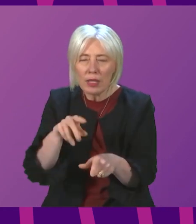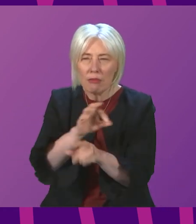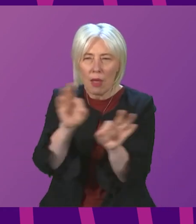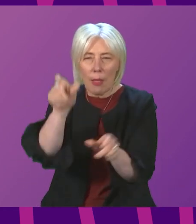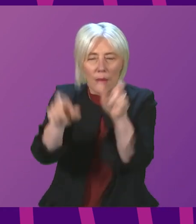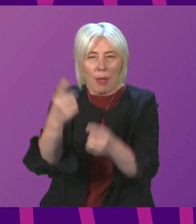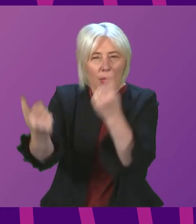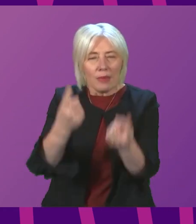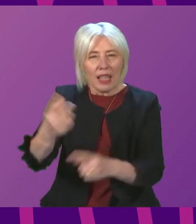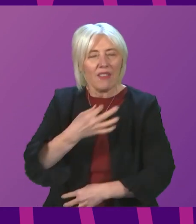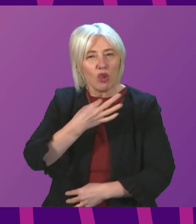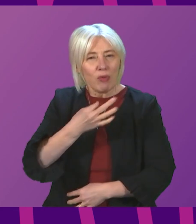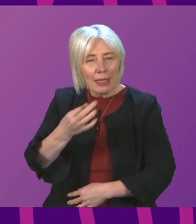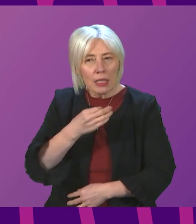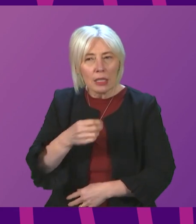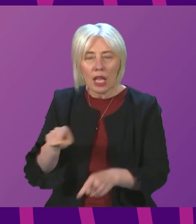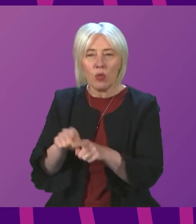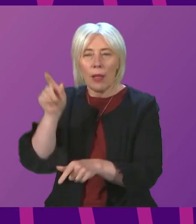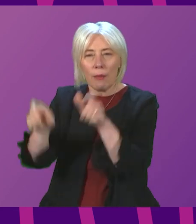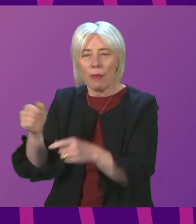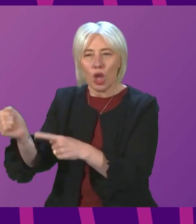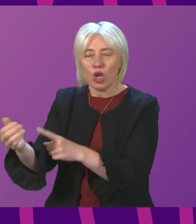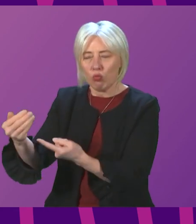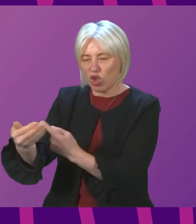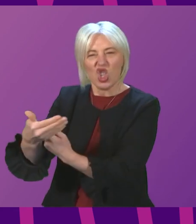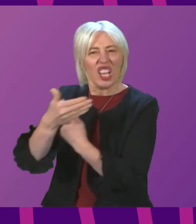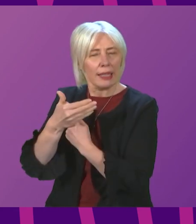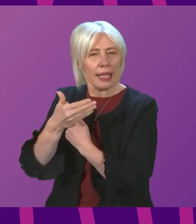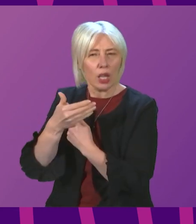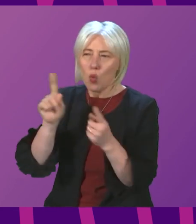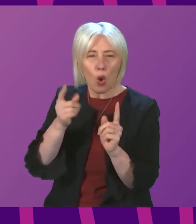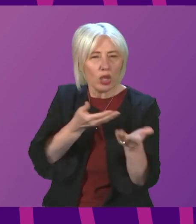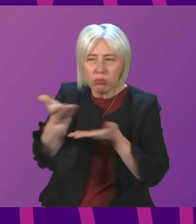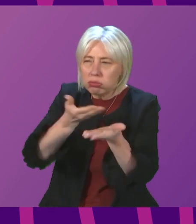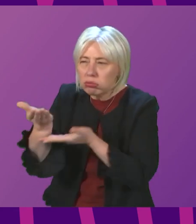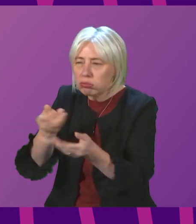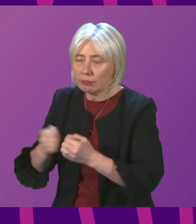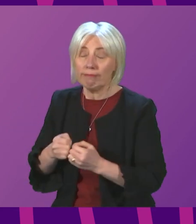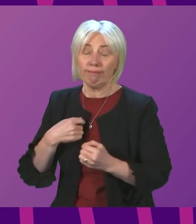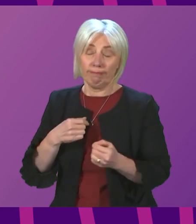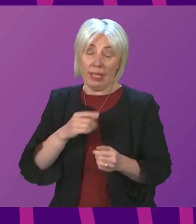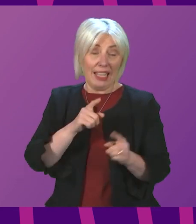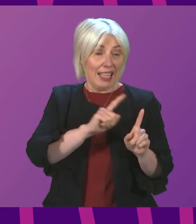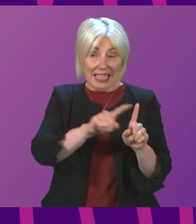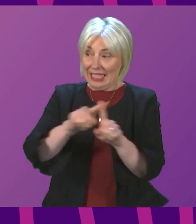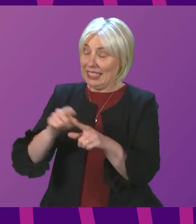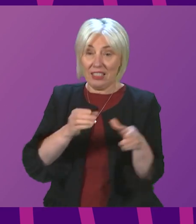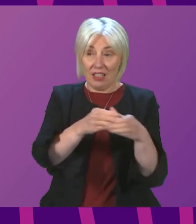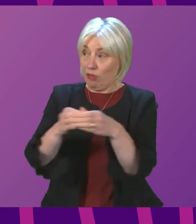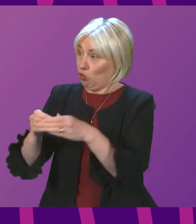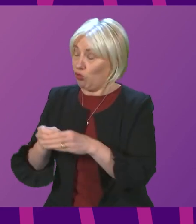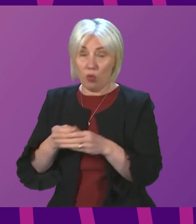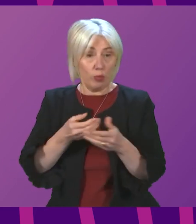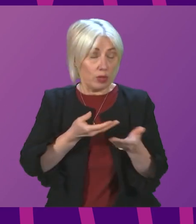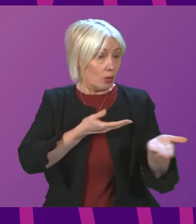and including the people who are shielding? The First Minister. We engage with different groups all the time. I'll come back to the member or ask the